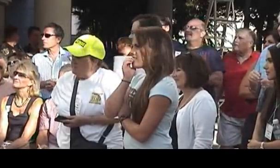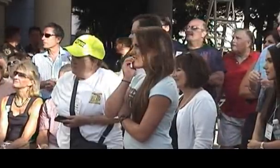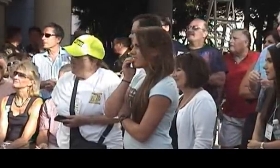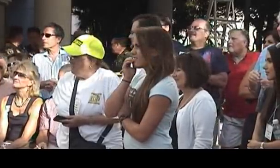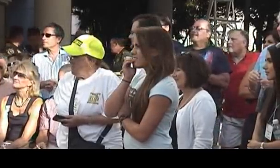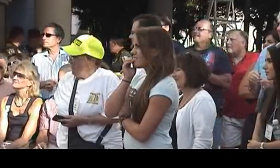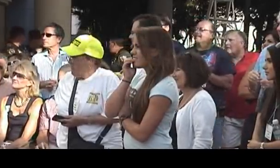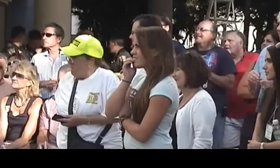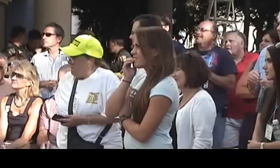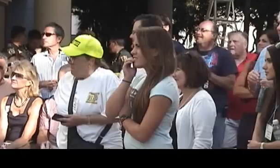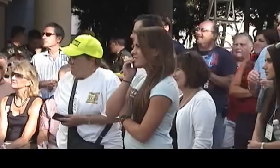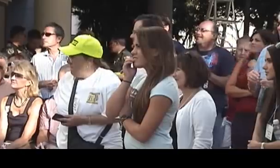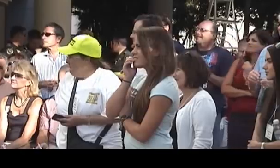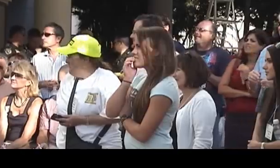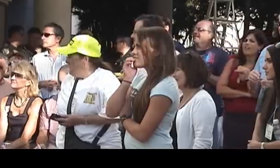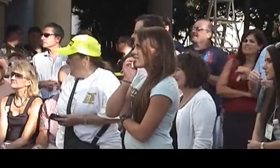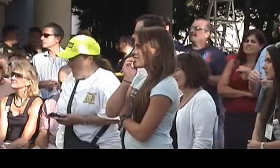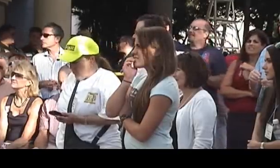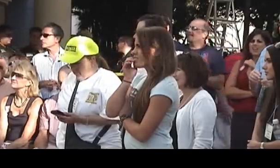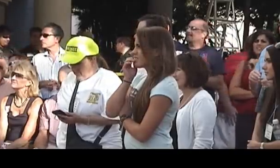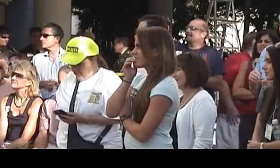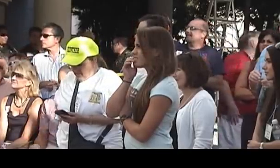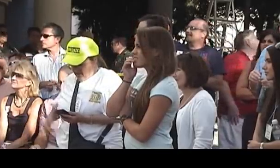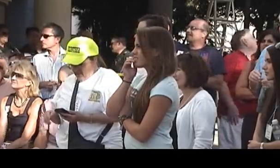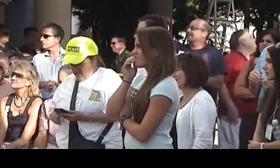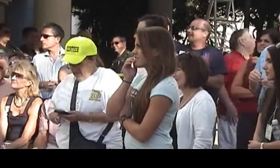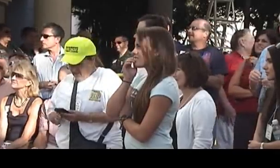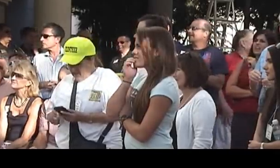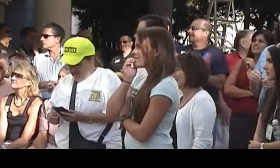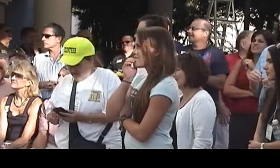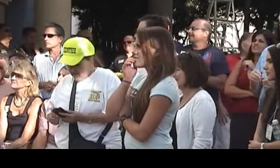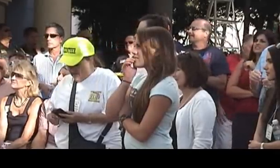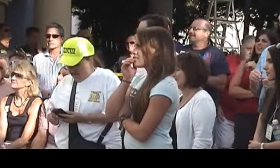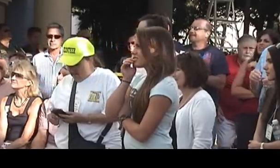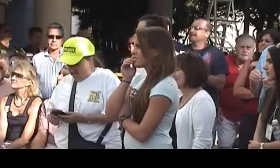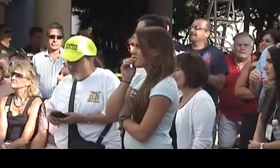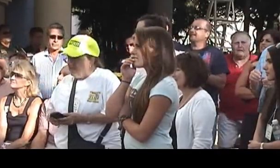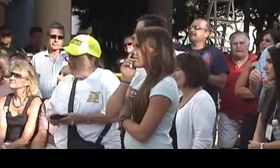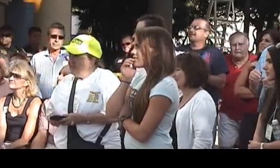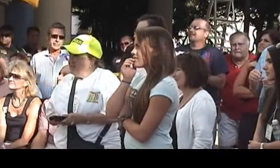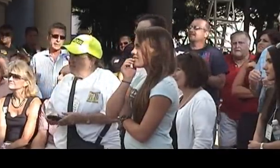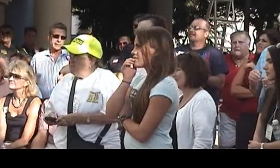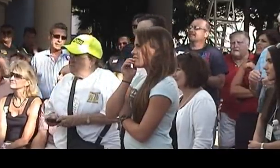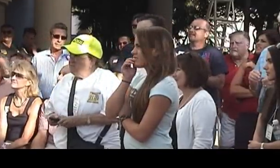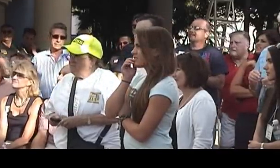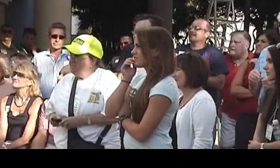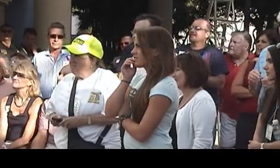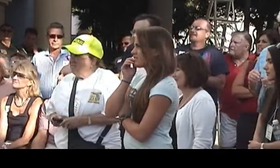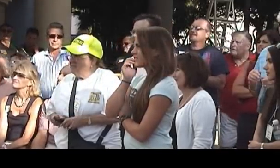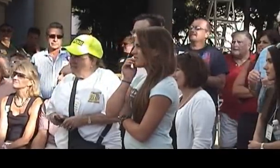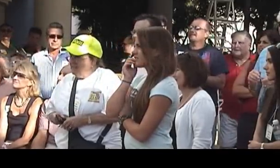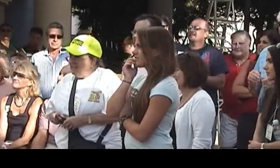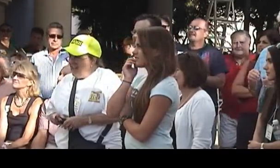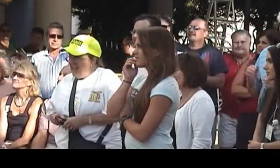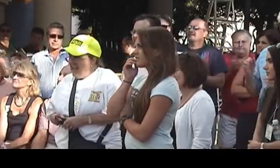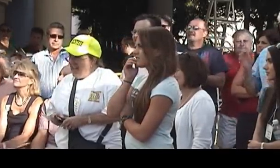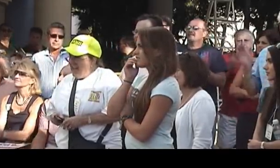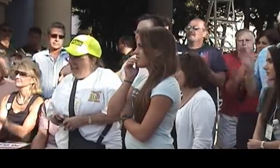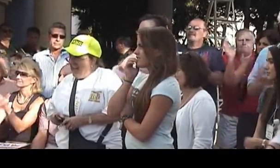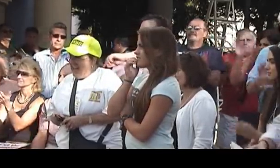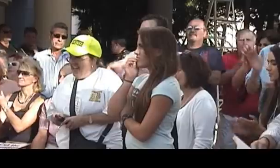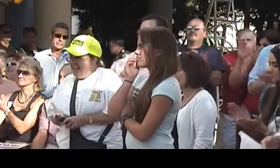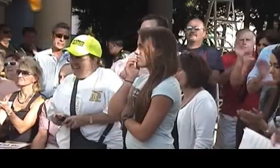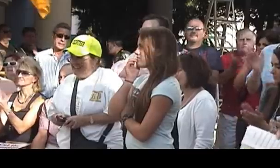organization that was on Obama's short resume to be defunded 8.5 billion dollars of stimulus